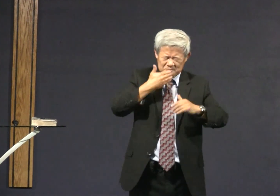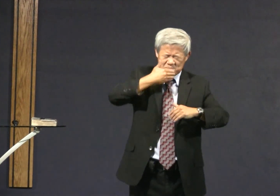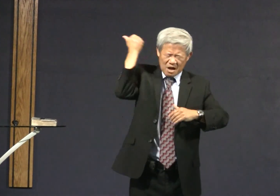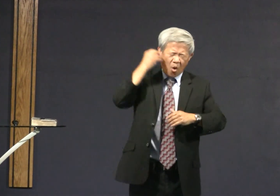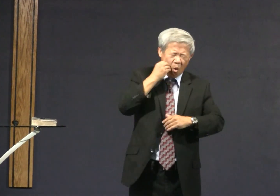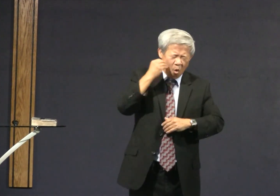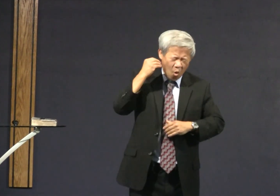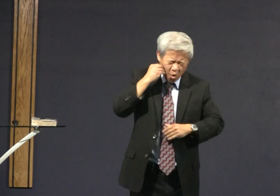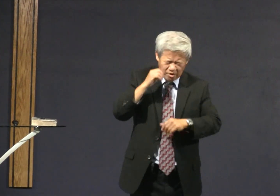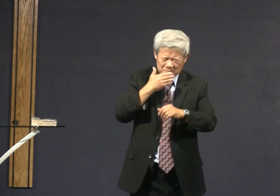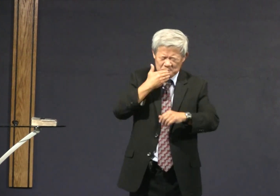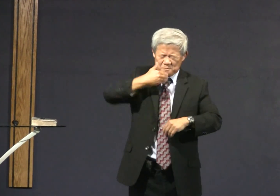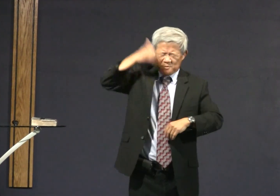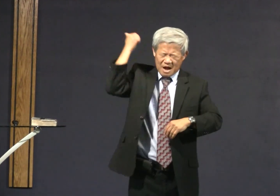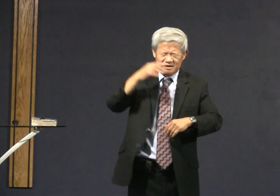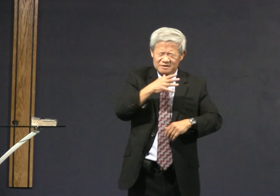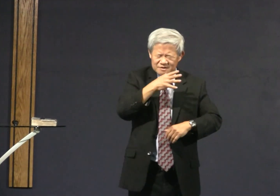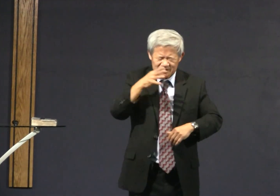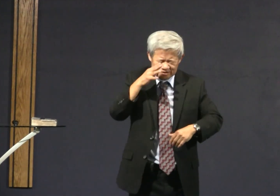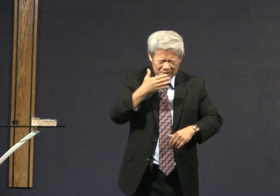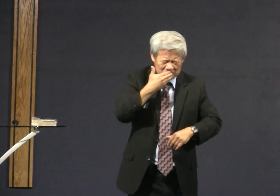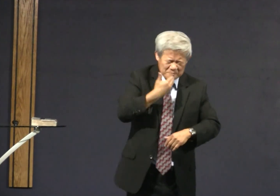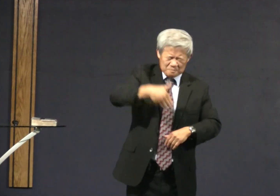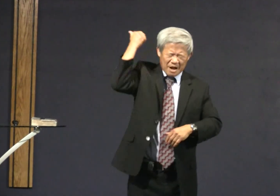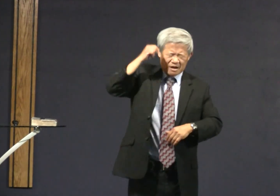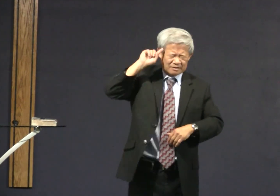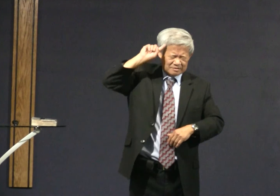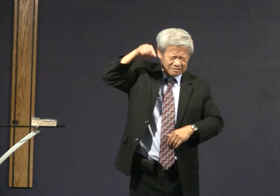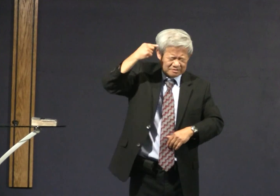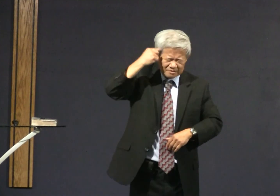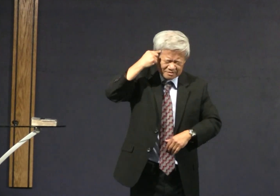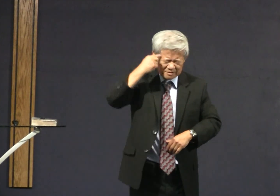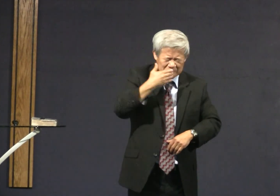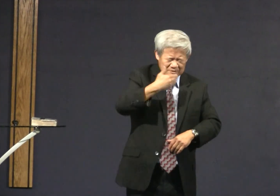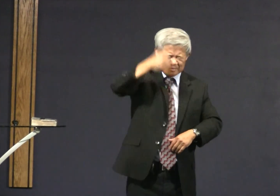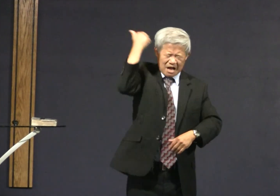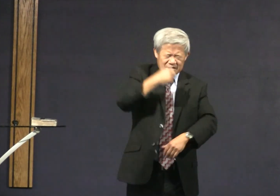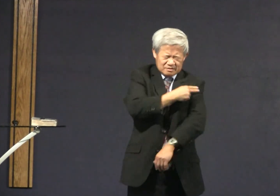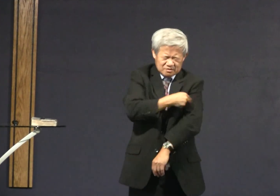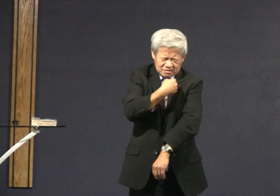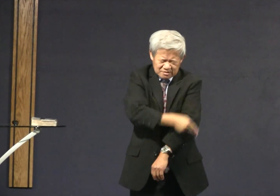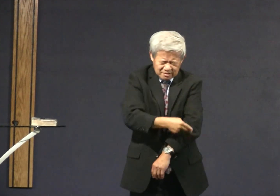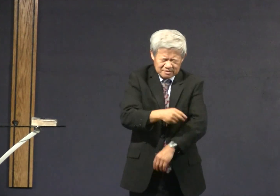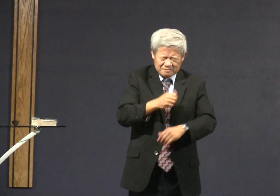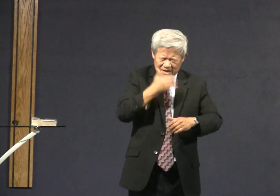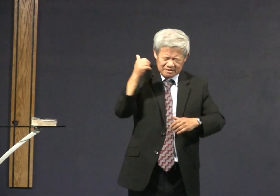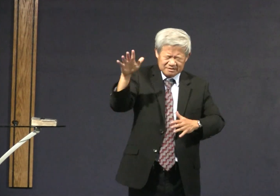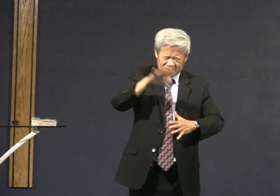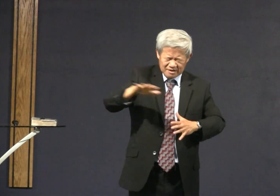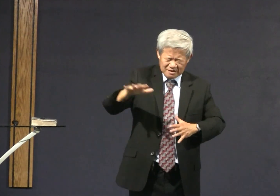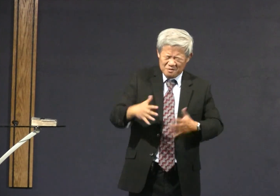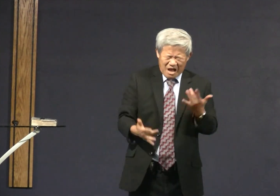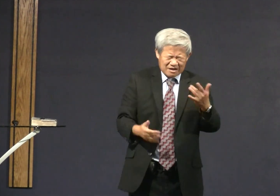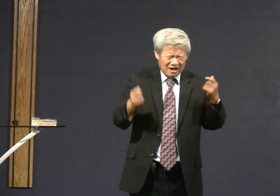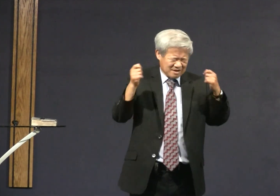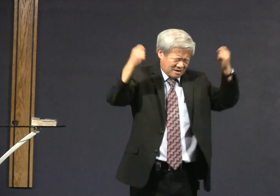to work hard and build better homes, be better parents, be better governments.